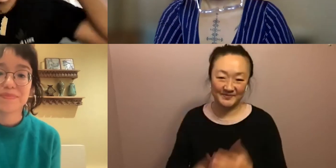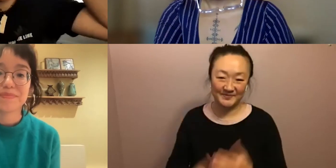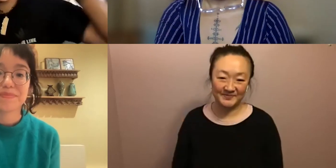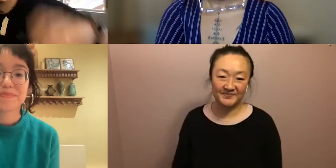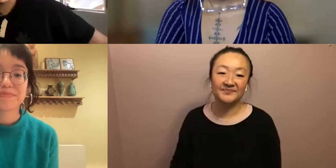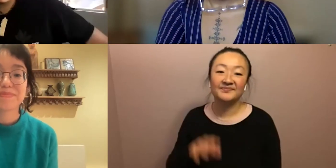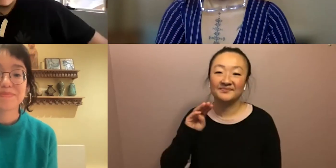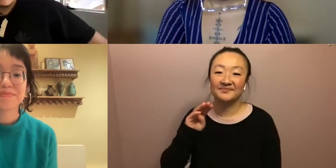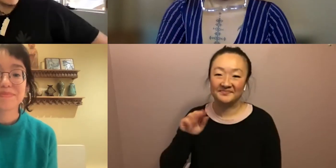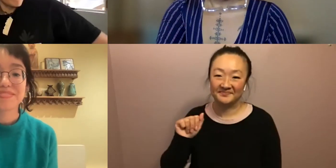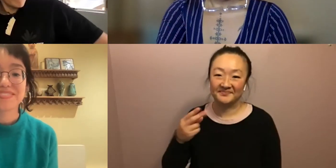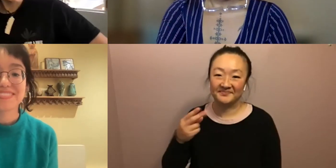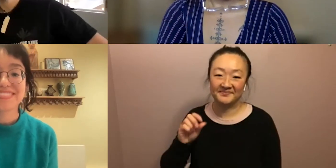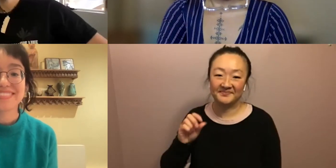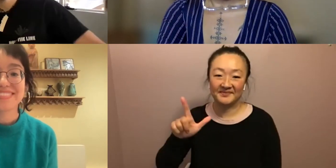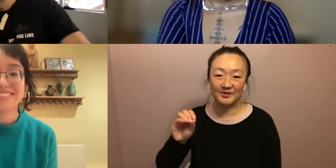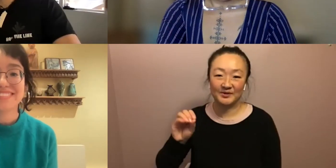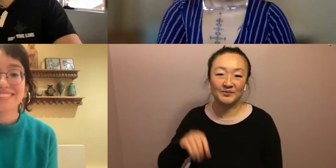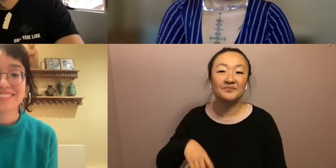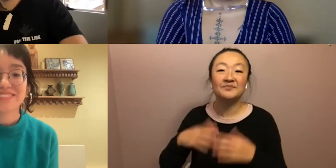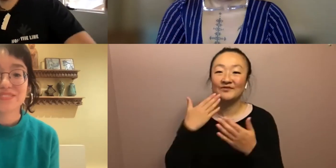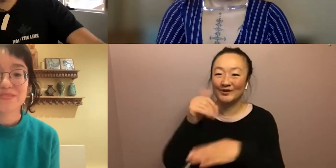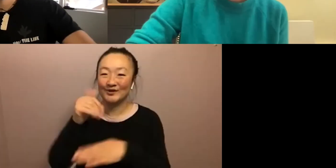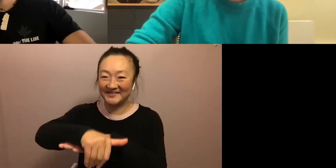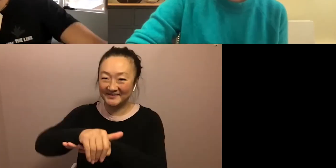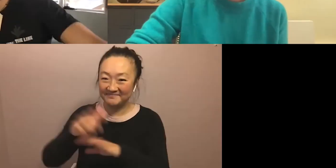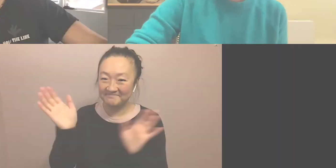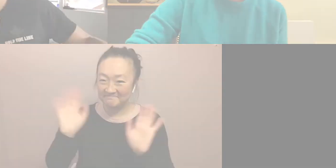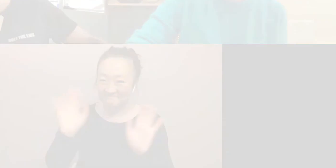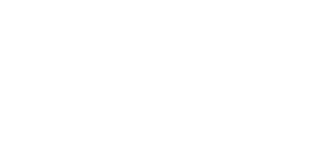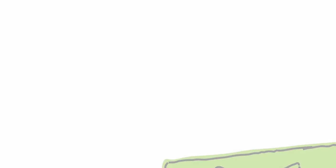a good evening thank you